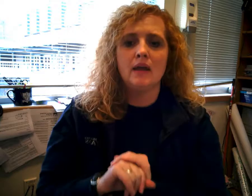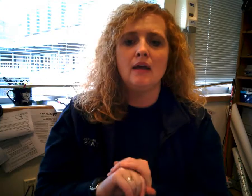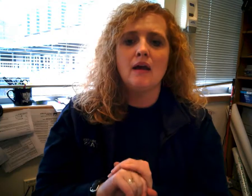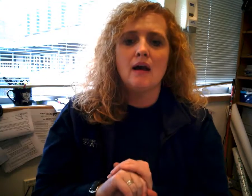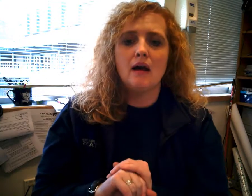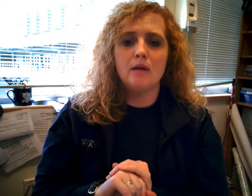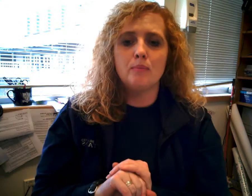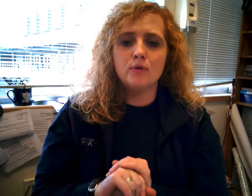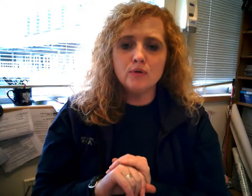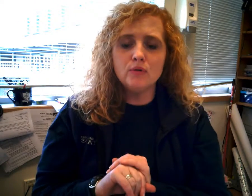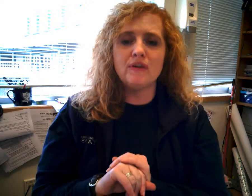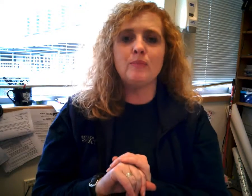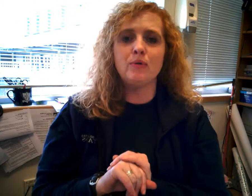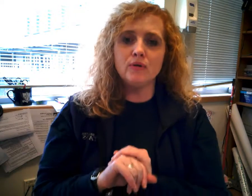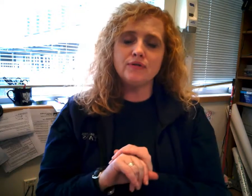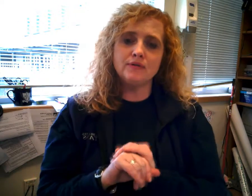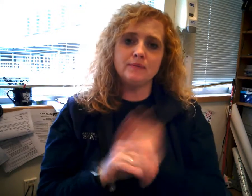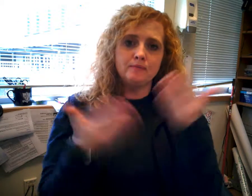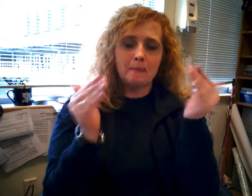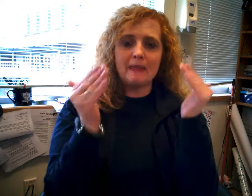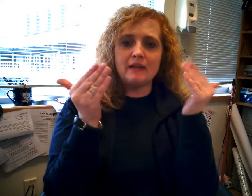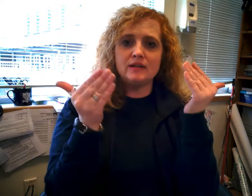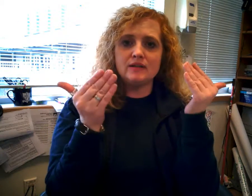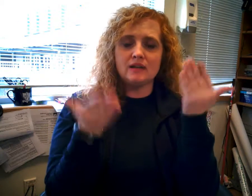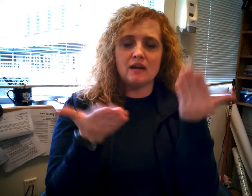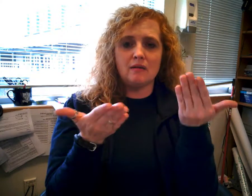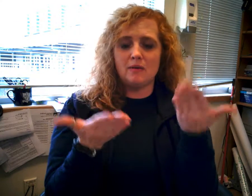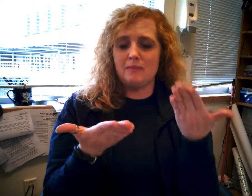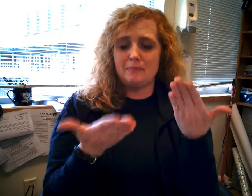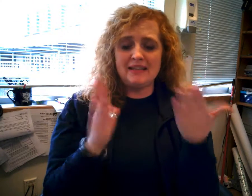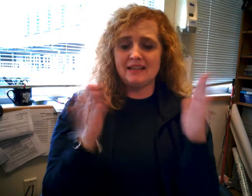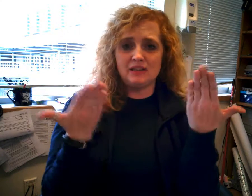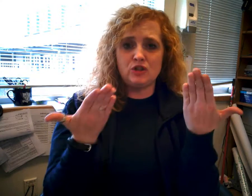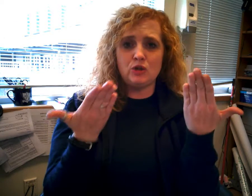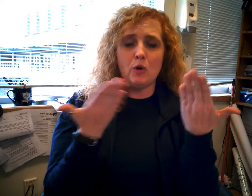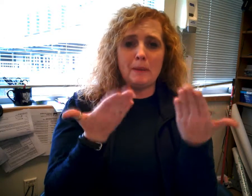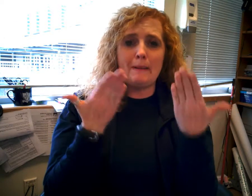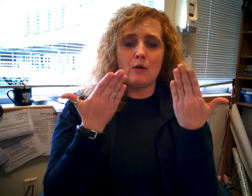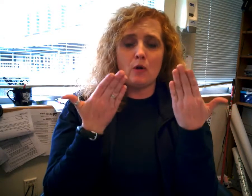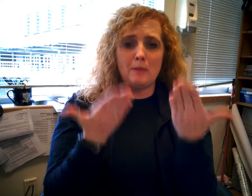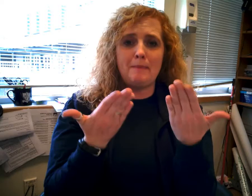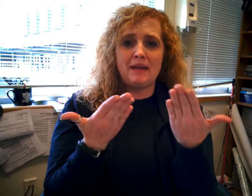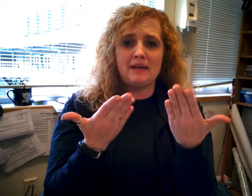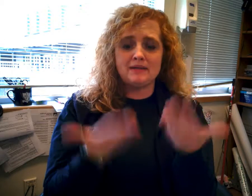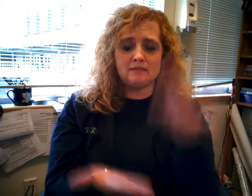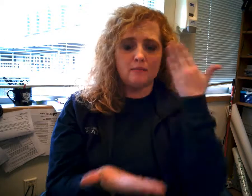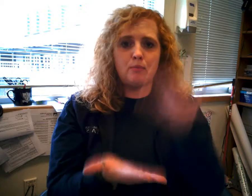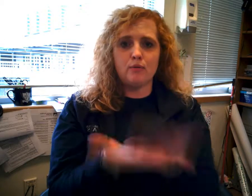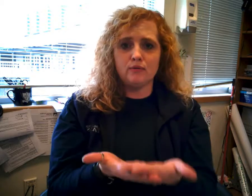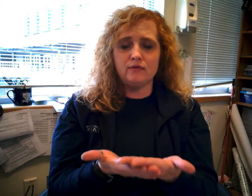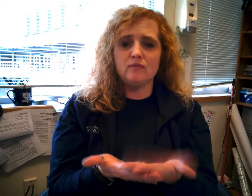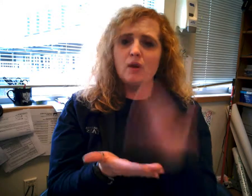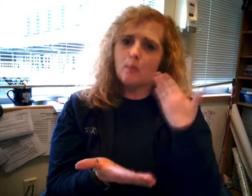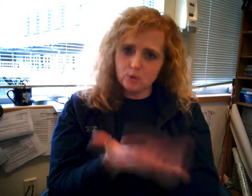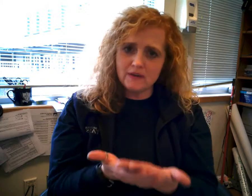Uh, prove and proof is, basically it's two open, open Bs. Prove. Prove it.